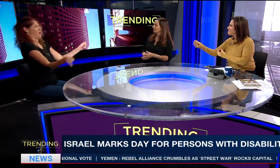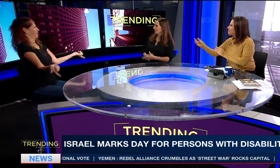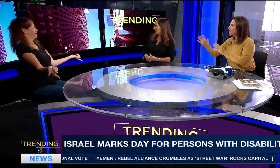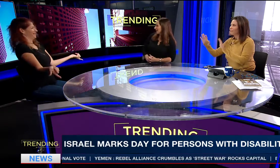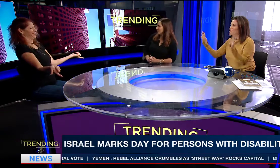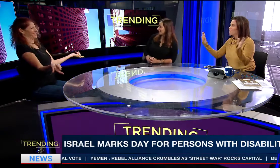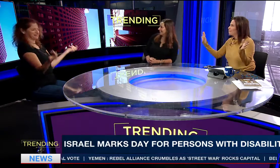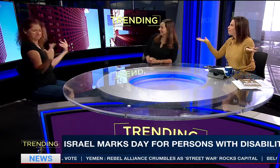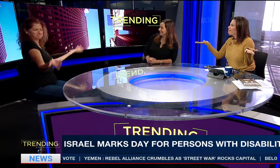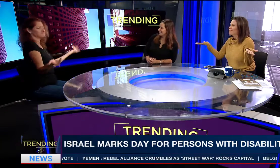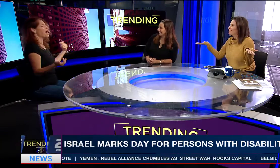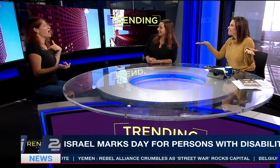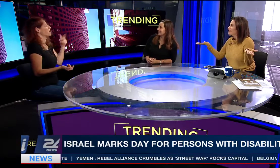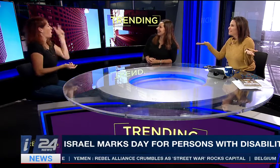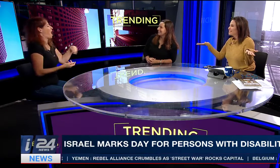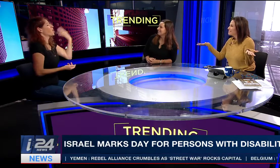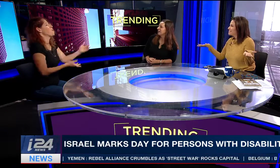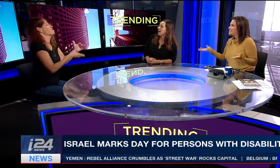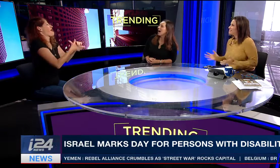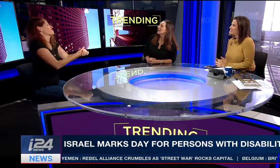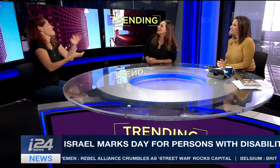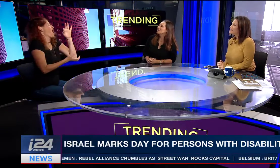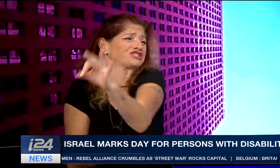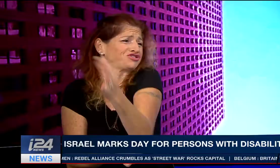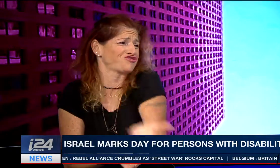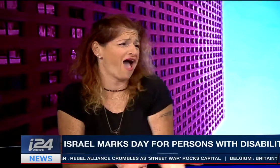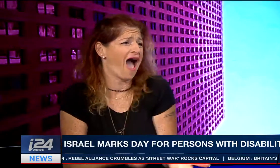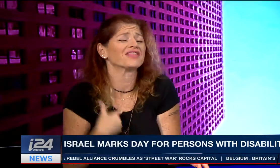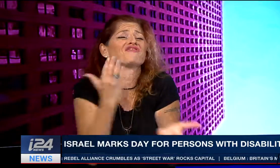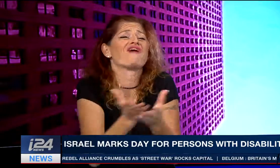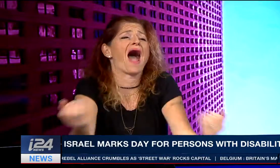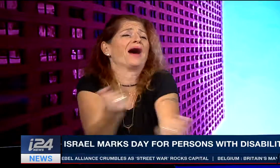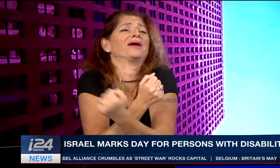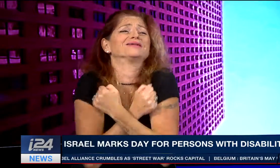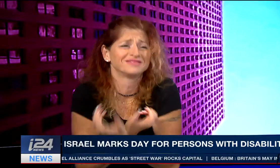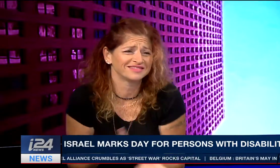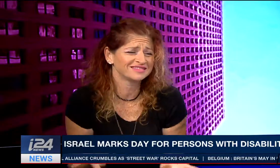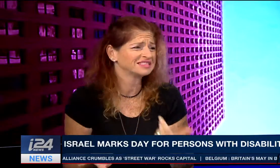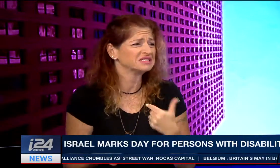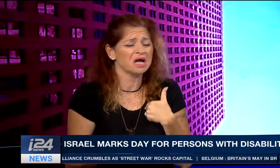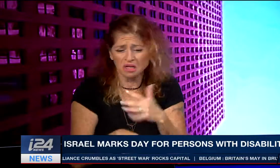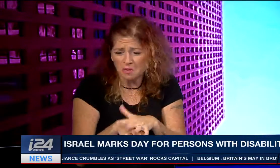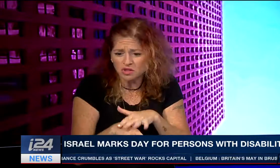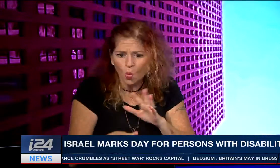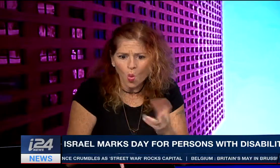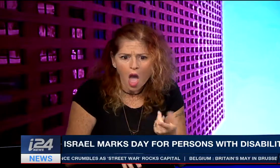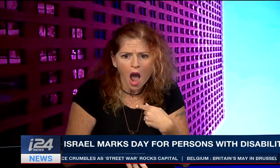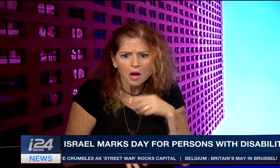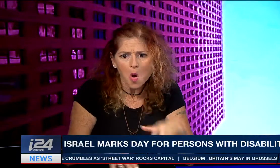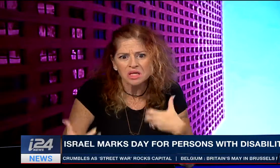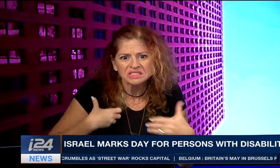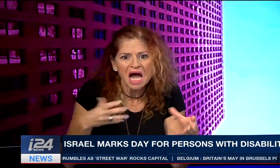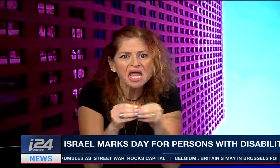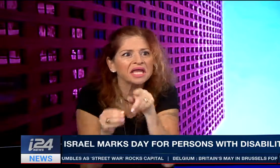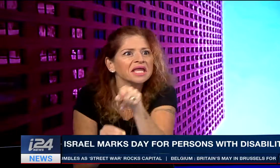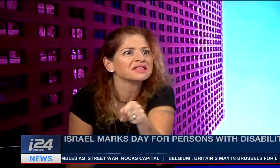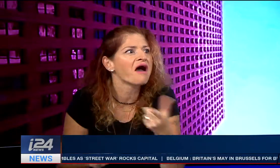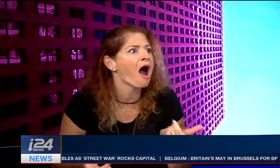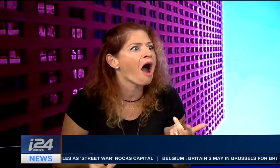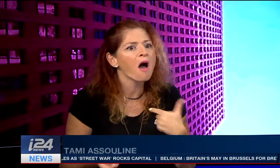Why not? Yeah. I can do, I can be your friend. I can argue, I can, I, maybe I